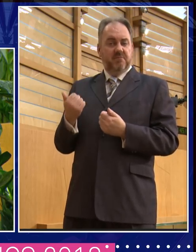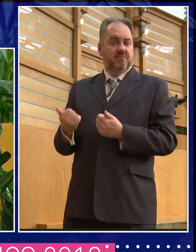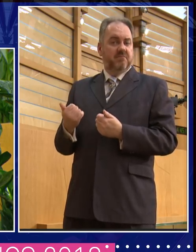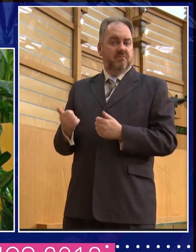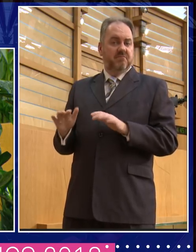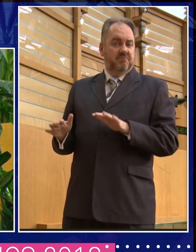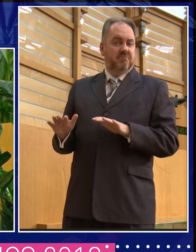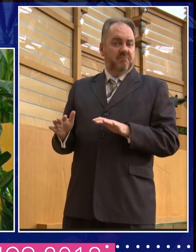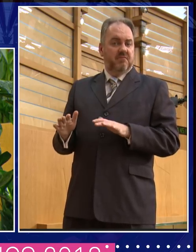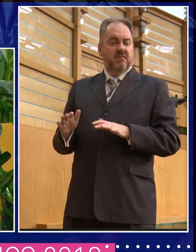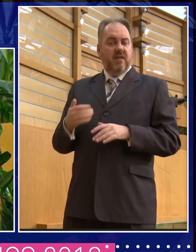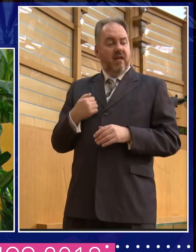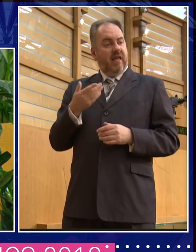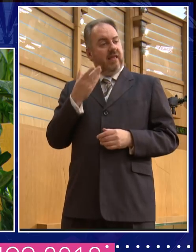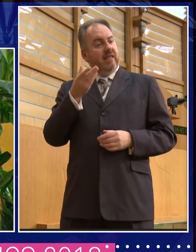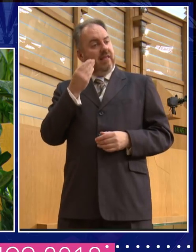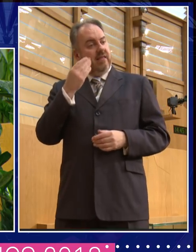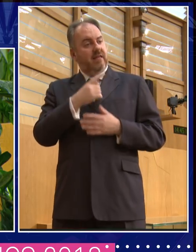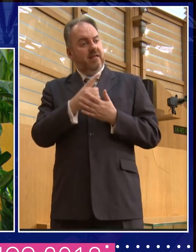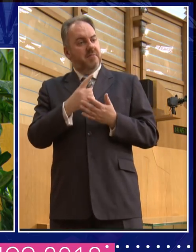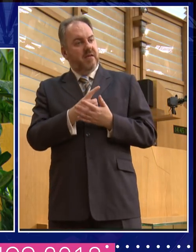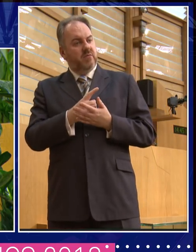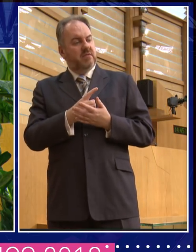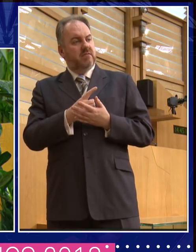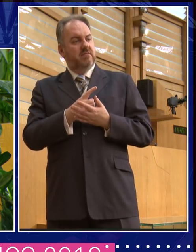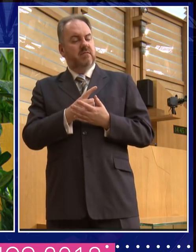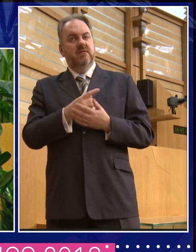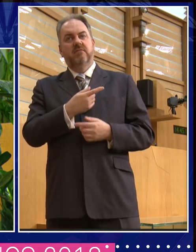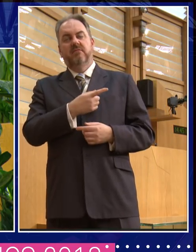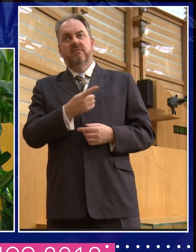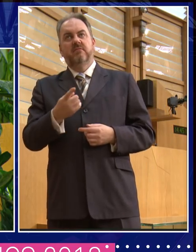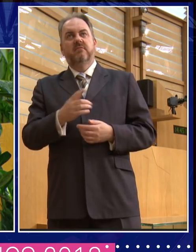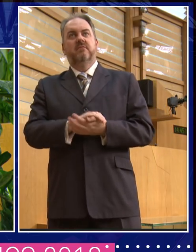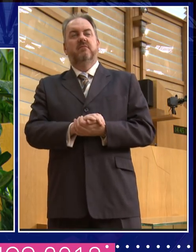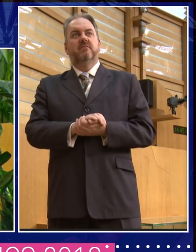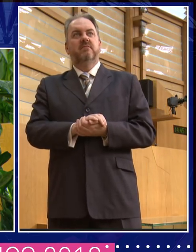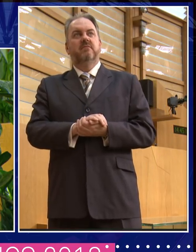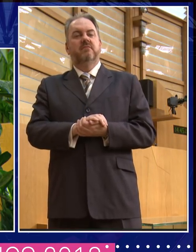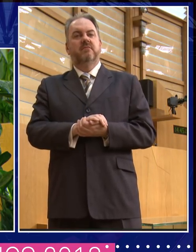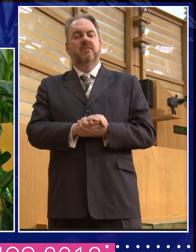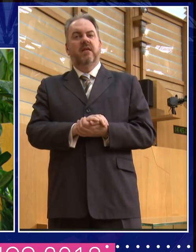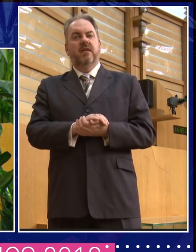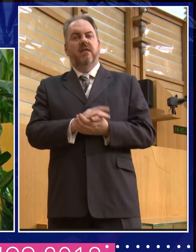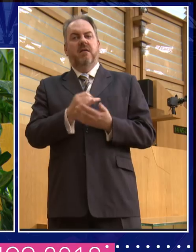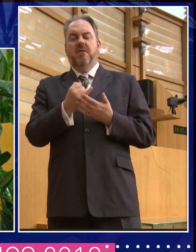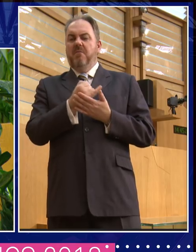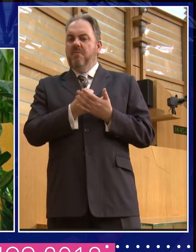of, of, uh, key, and I think in some ways, um, you know, unacceptable examples of this.